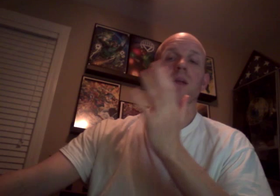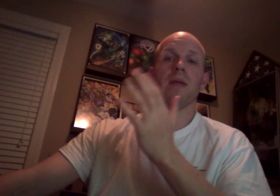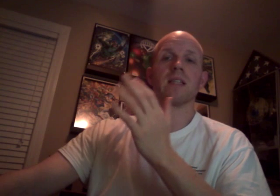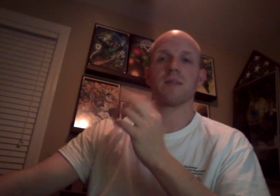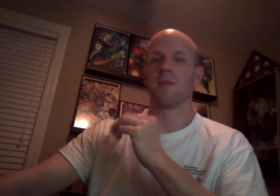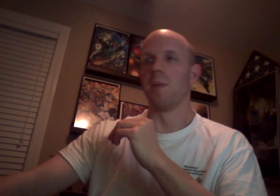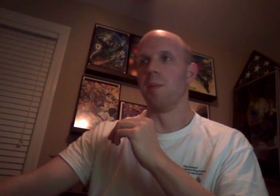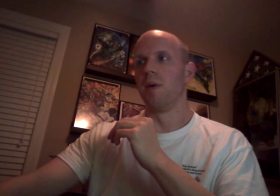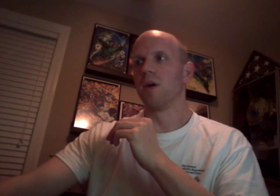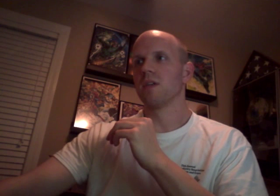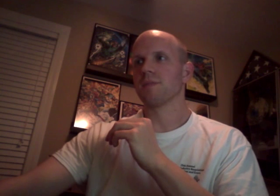amazing.